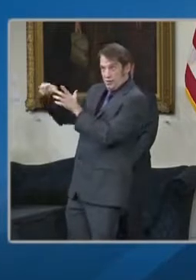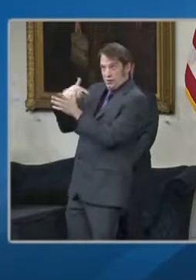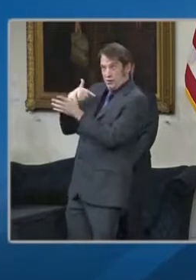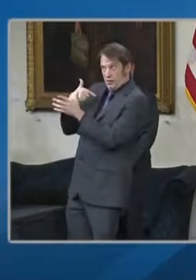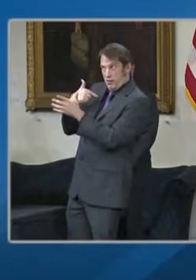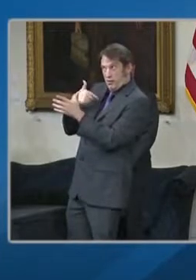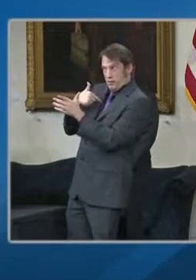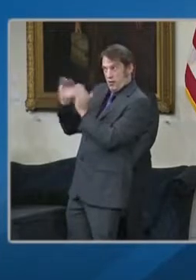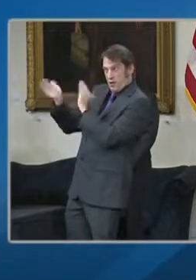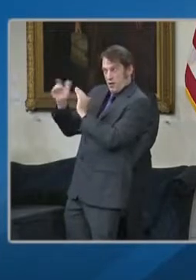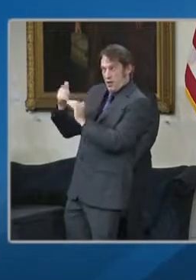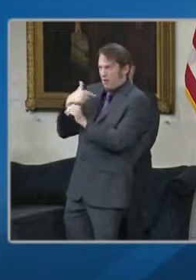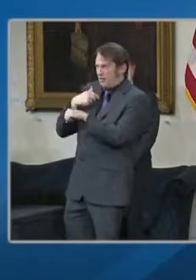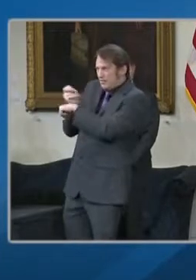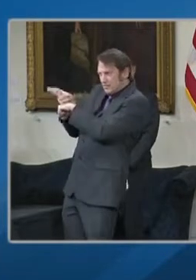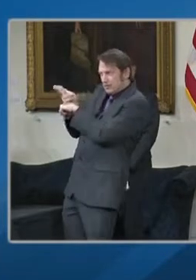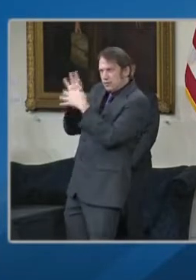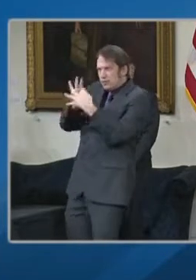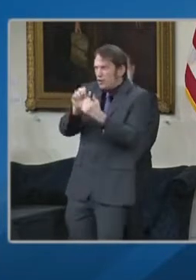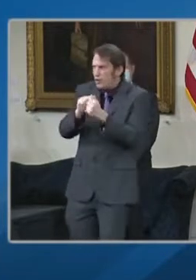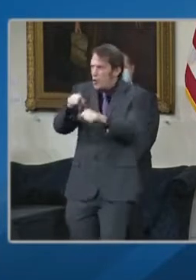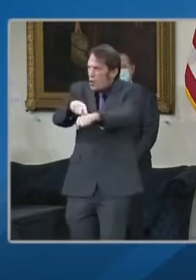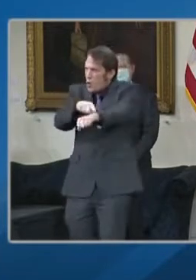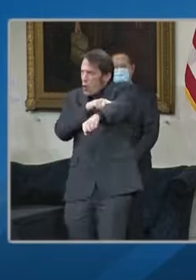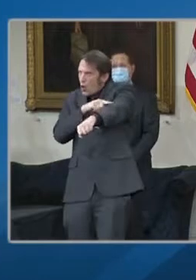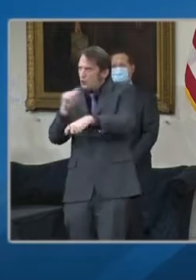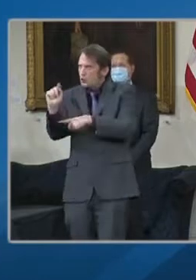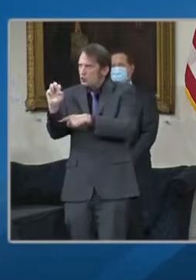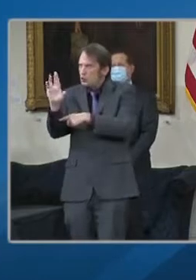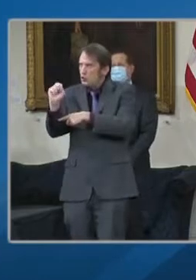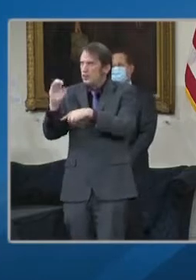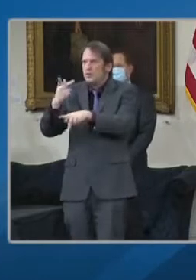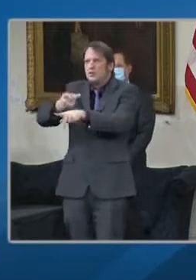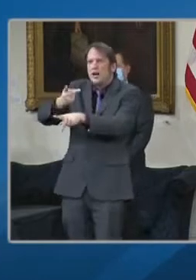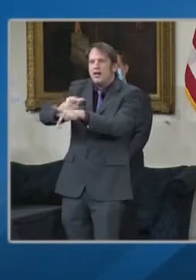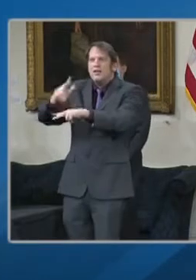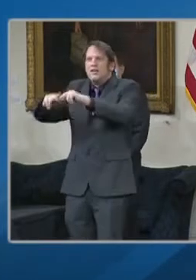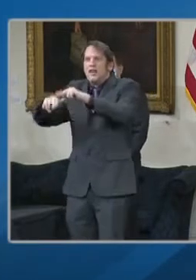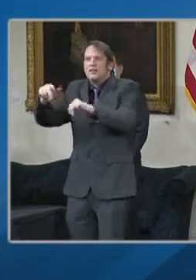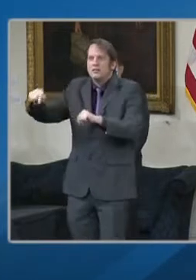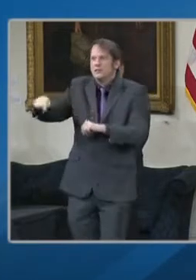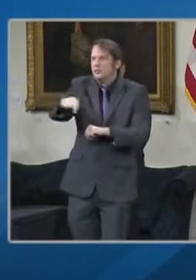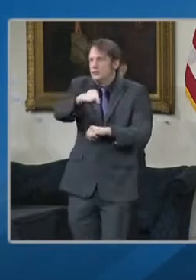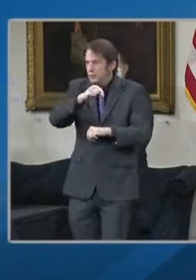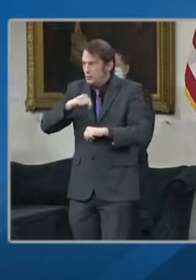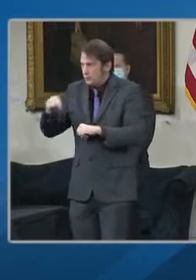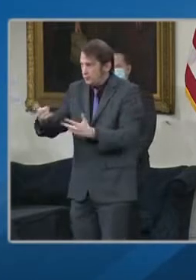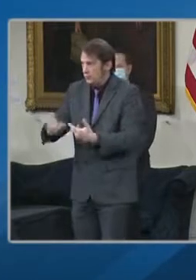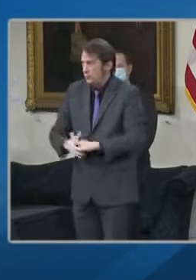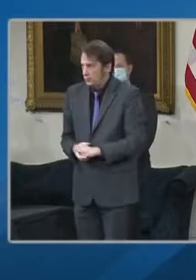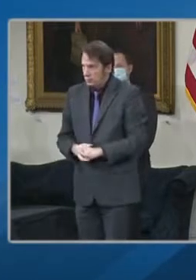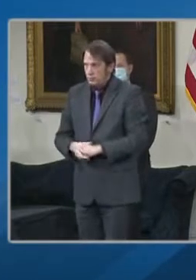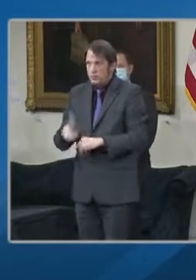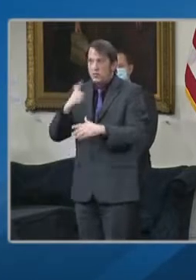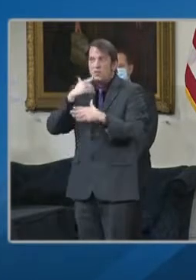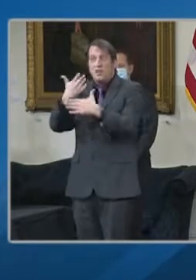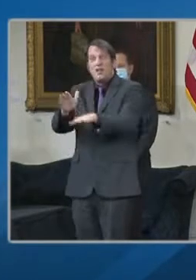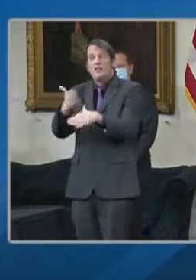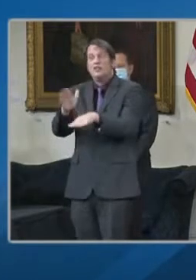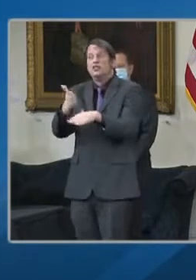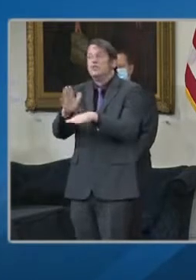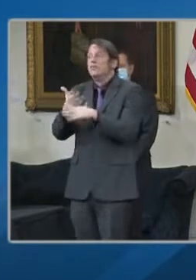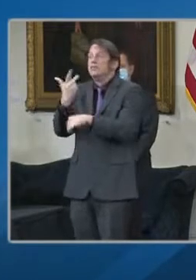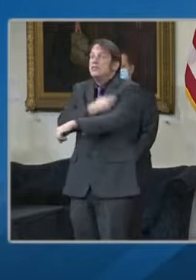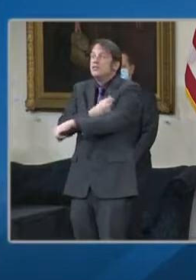,034 shots per day, which is an increase of more than 1300%. Thanks to